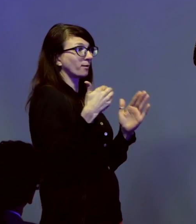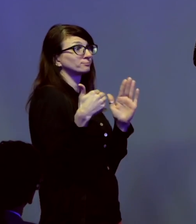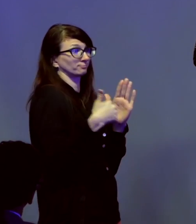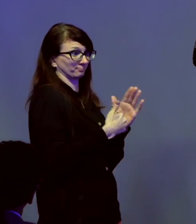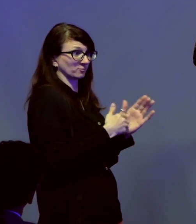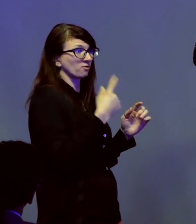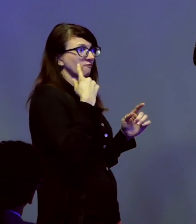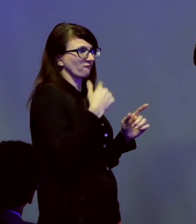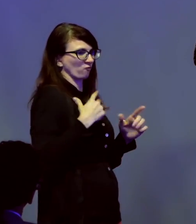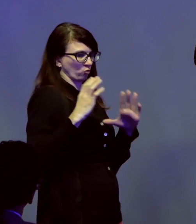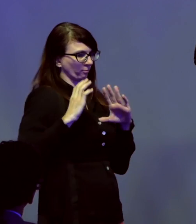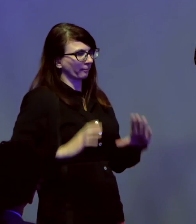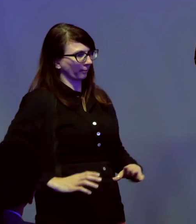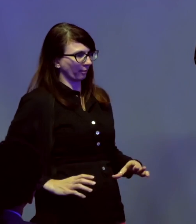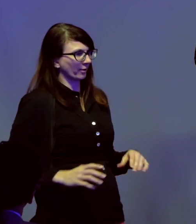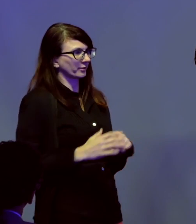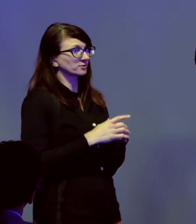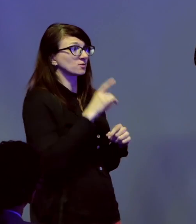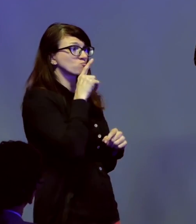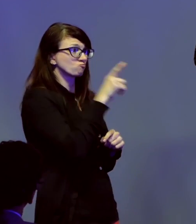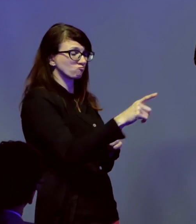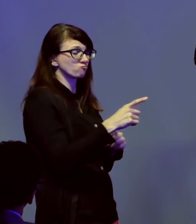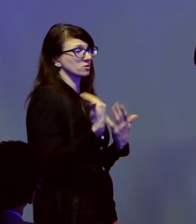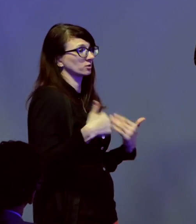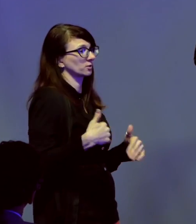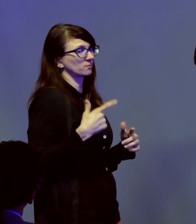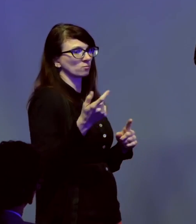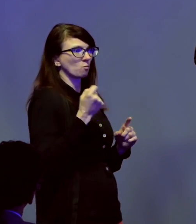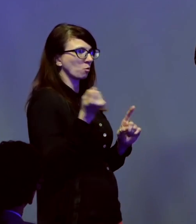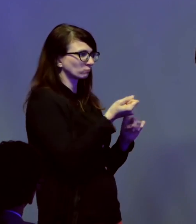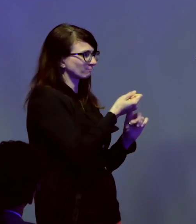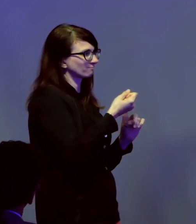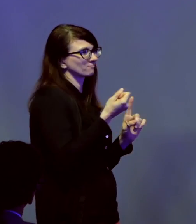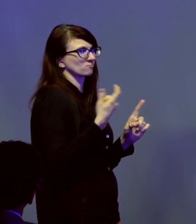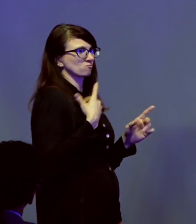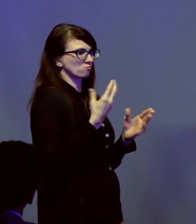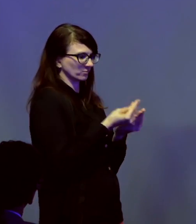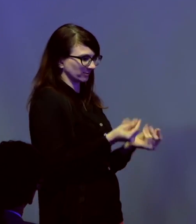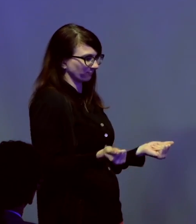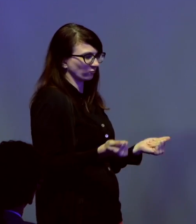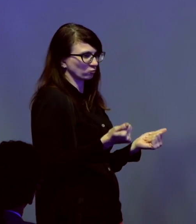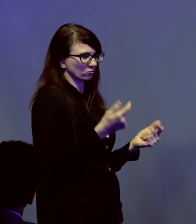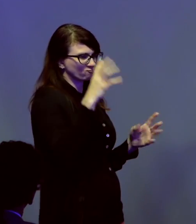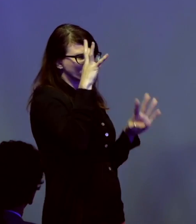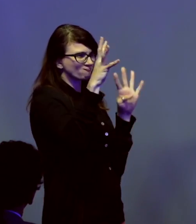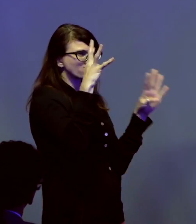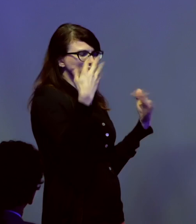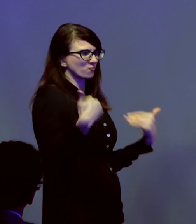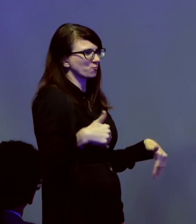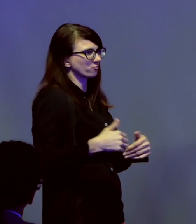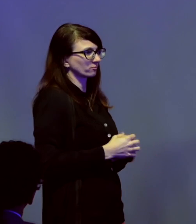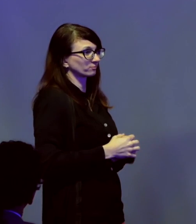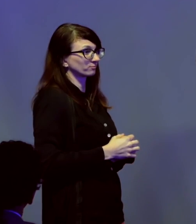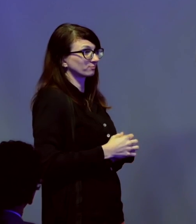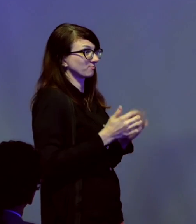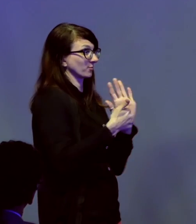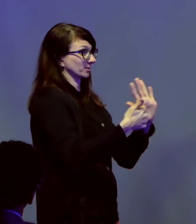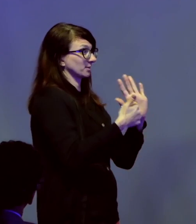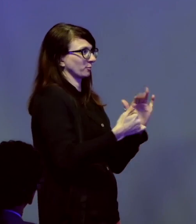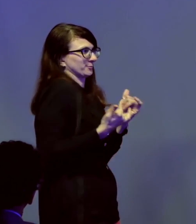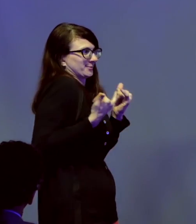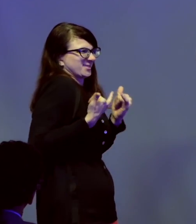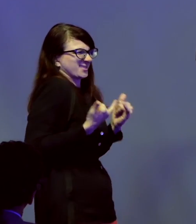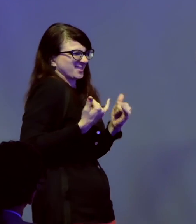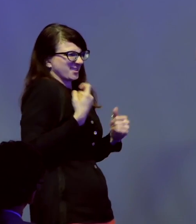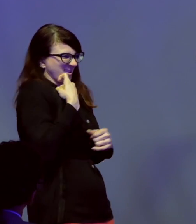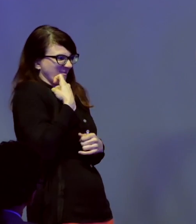and has obtained some of the most expansive and creative remedies. For example, just today, we announced the